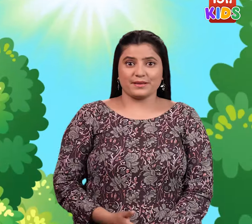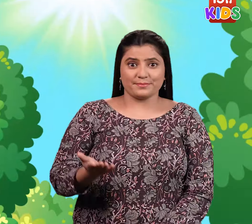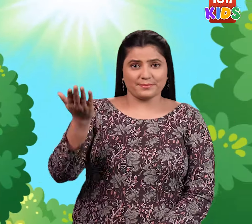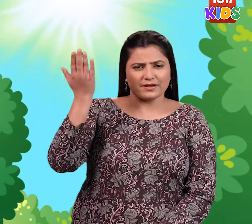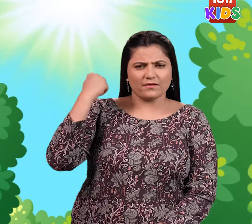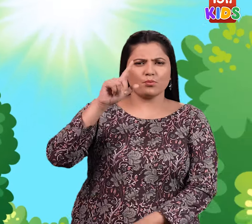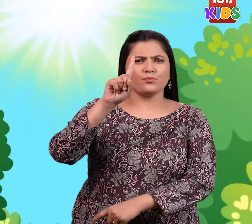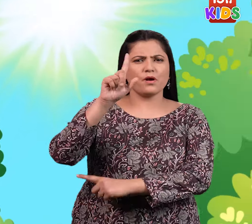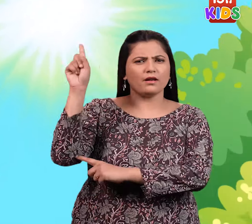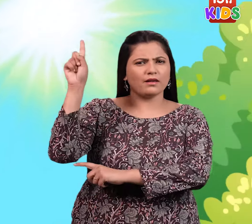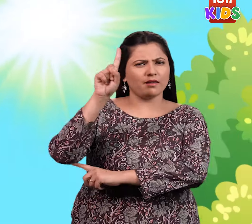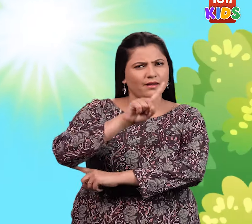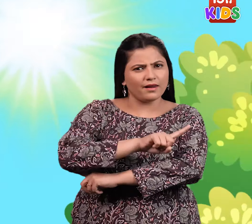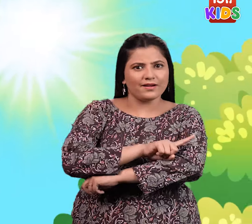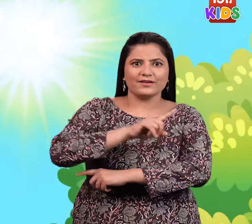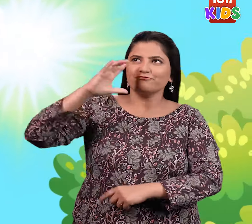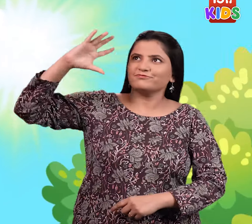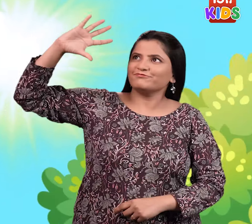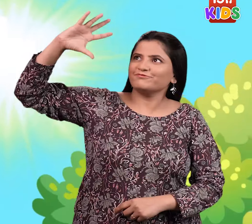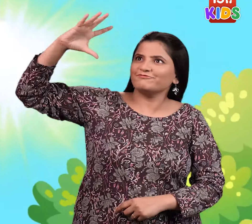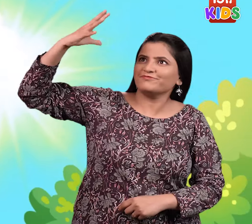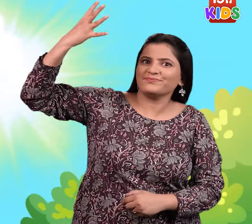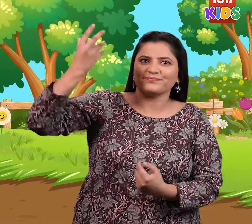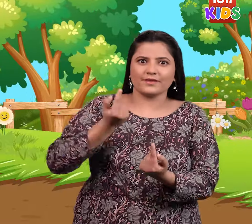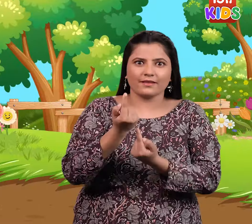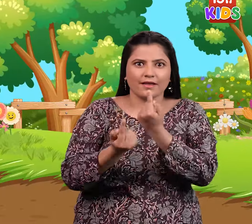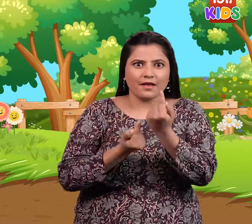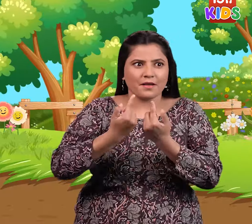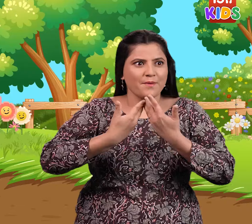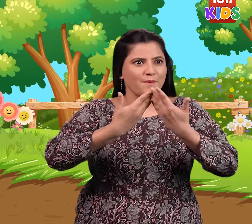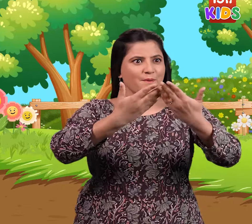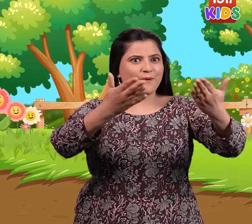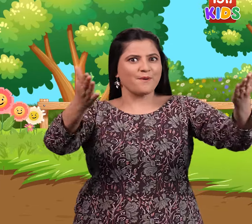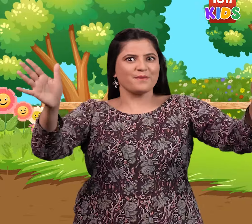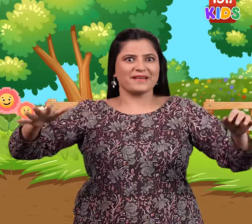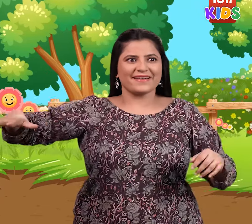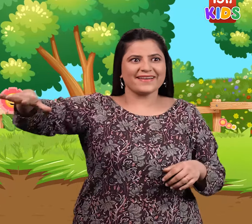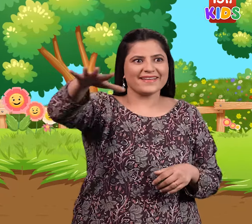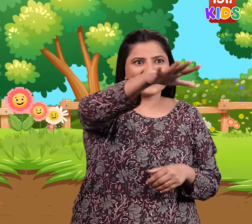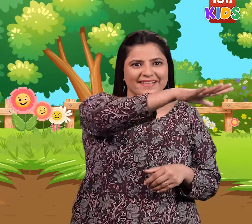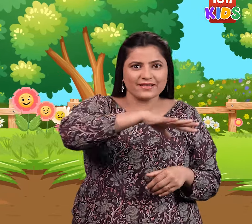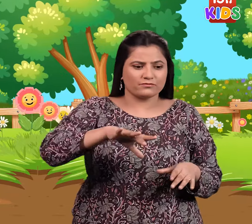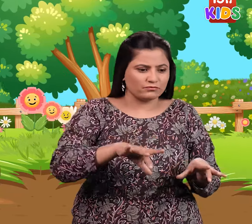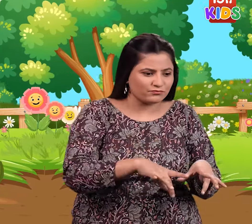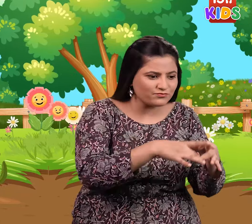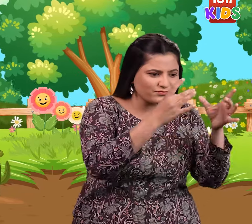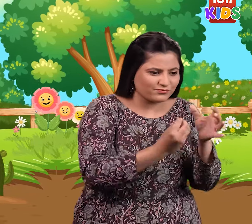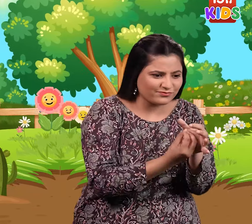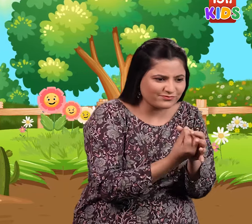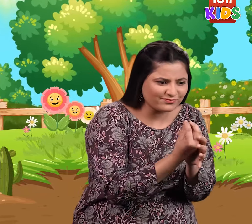A long time ago on a sunny day, there was a large garden that had different types of plants.